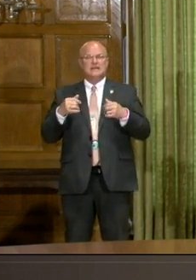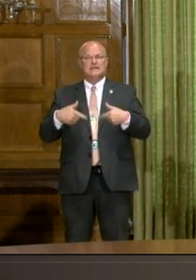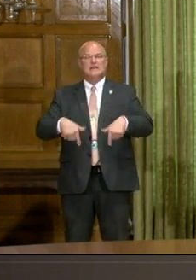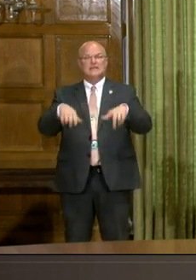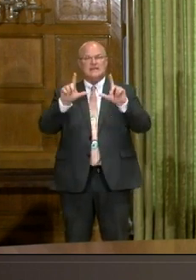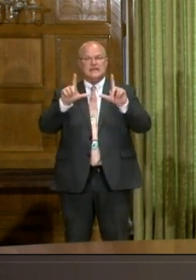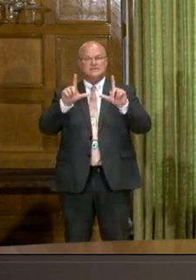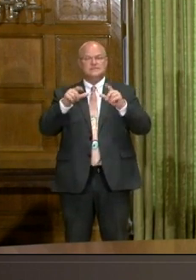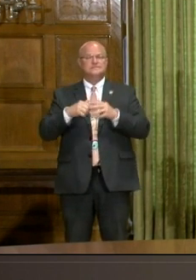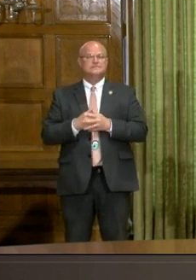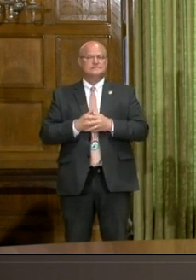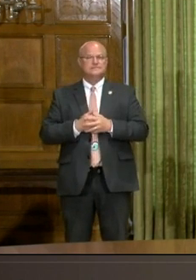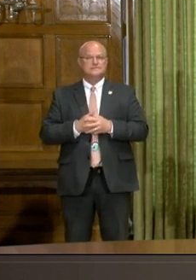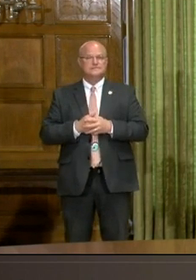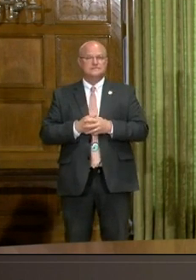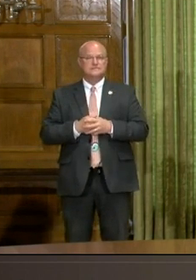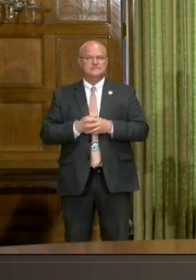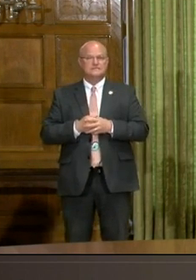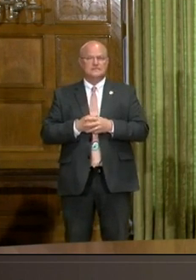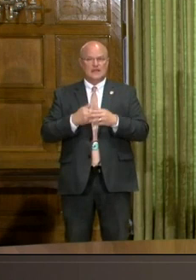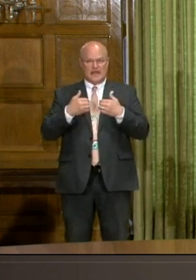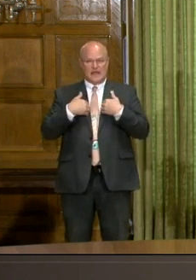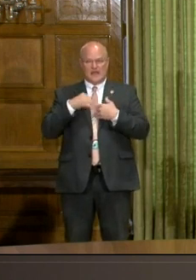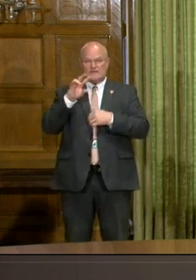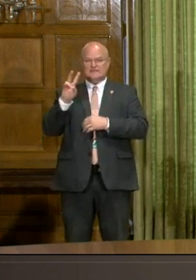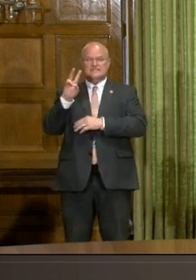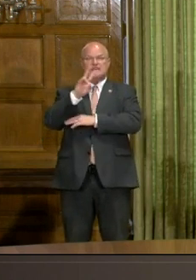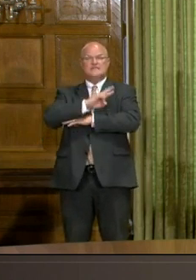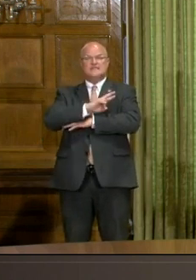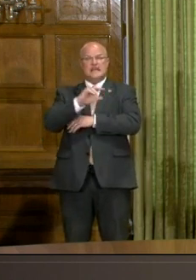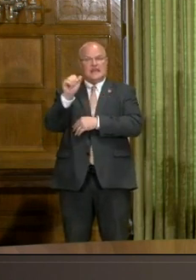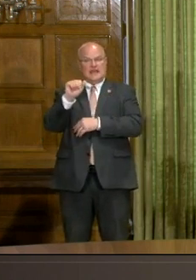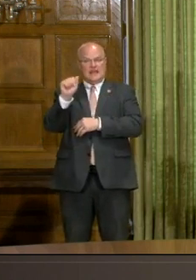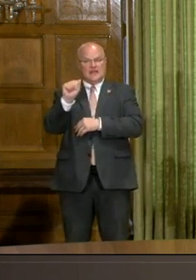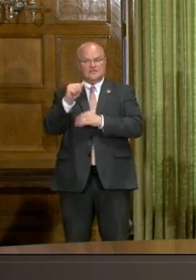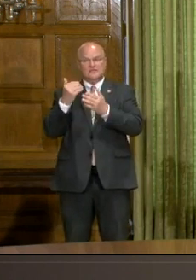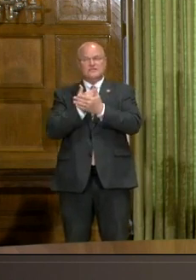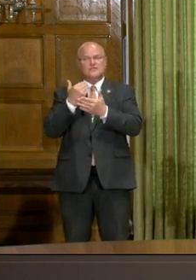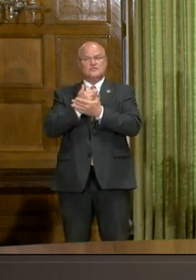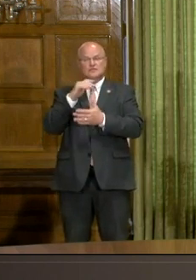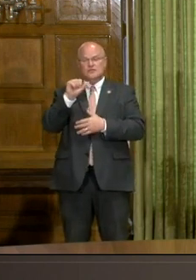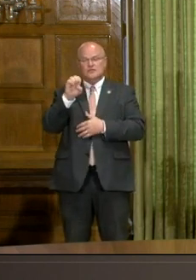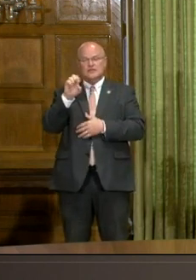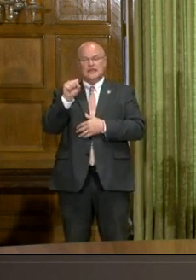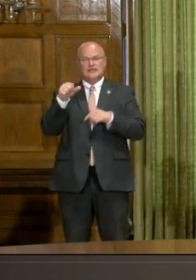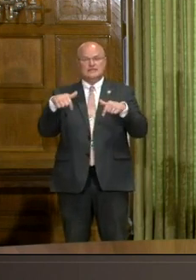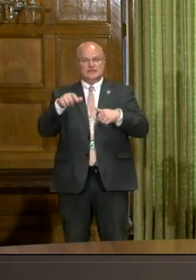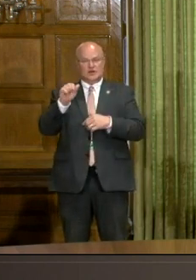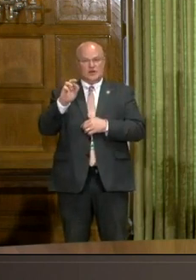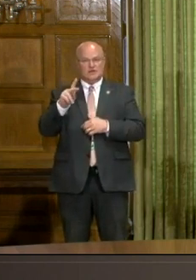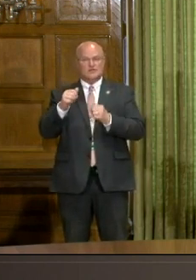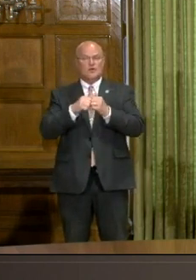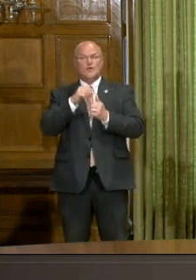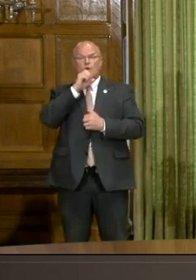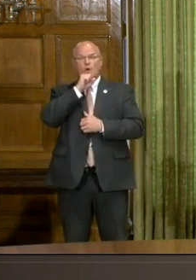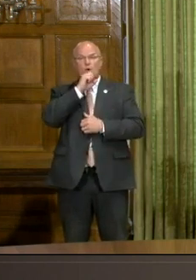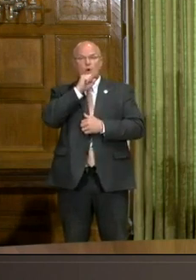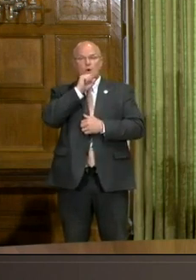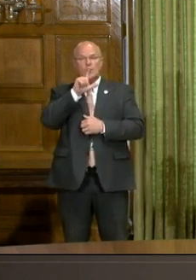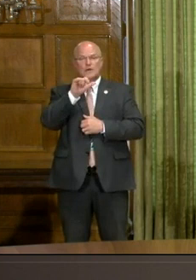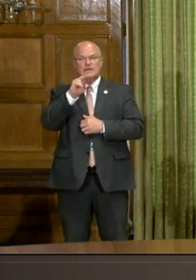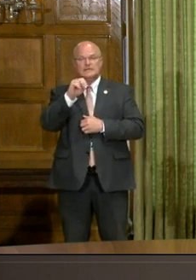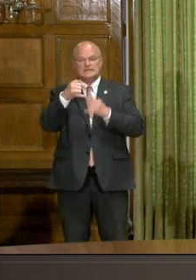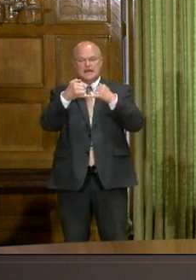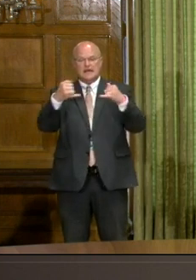go to the next graph, we have our seven-day rolling average of new cases in Arkansas with the orange line